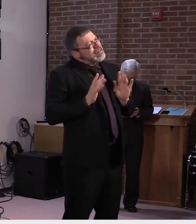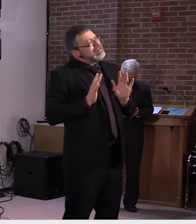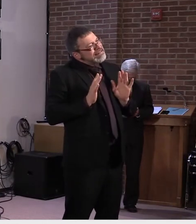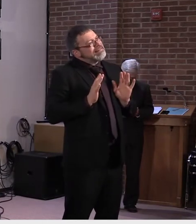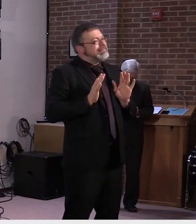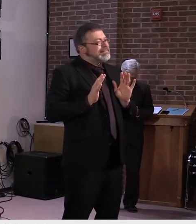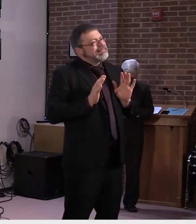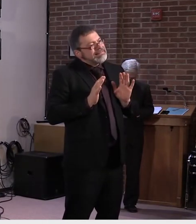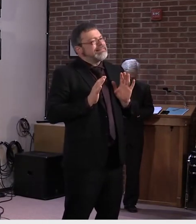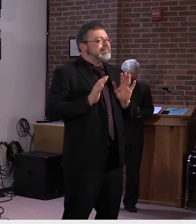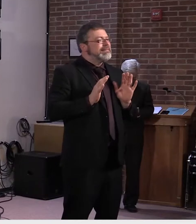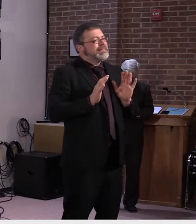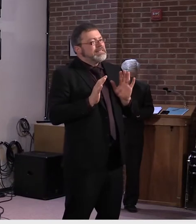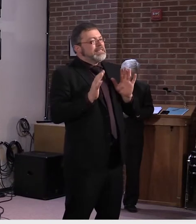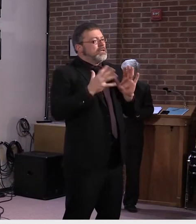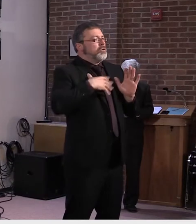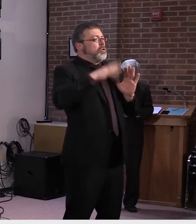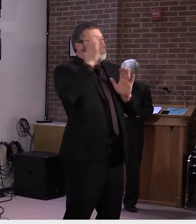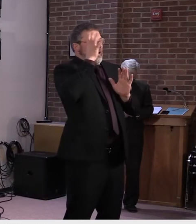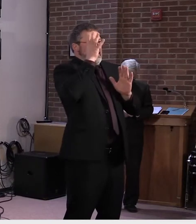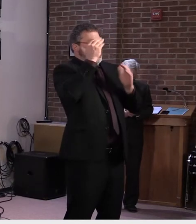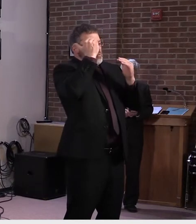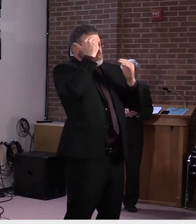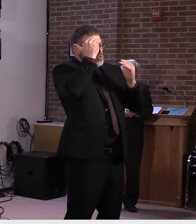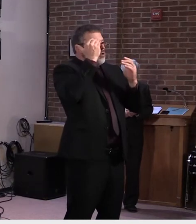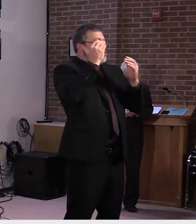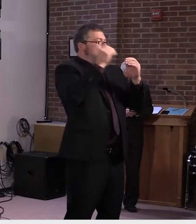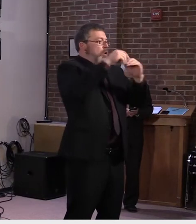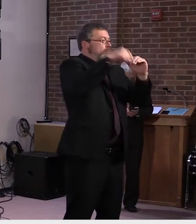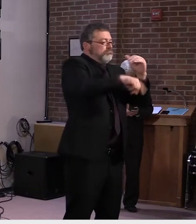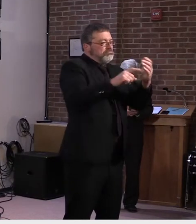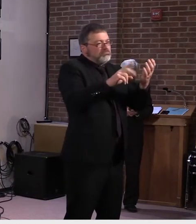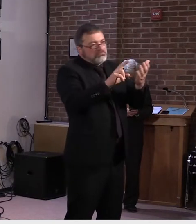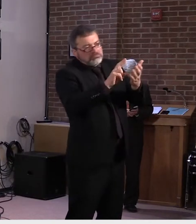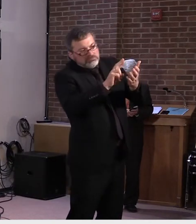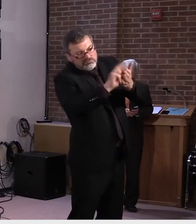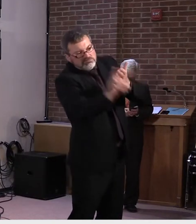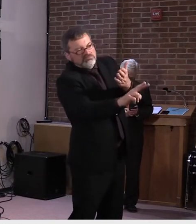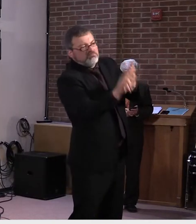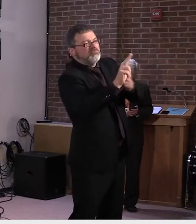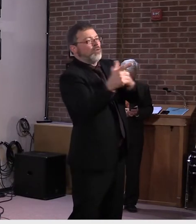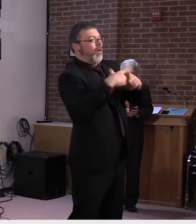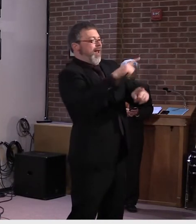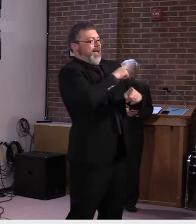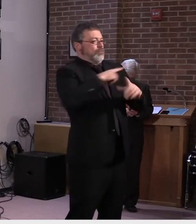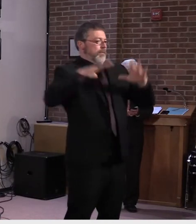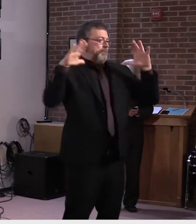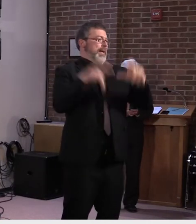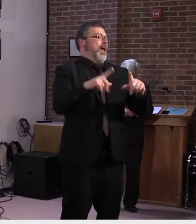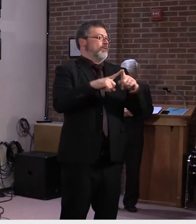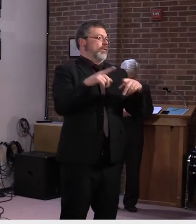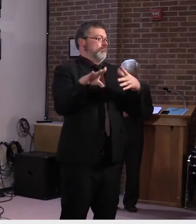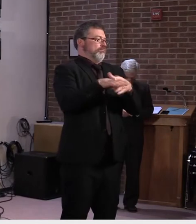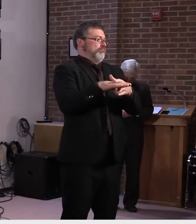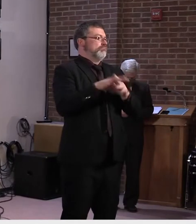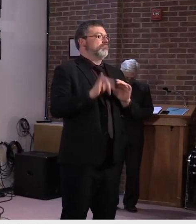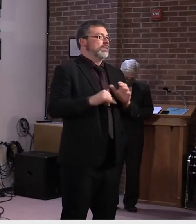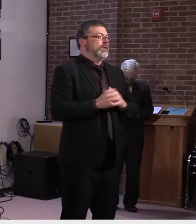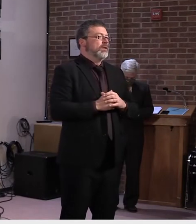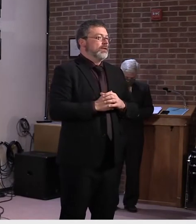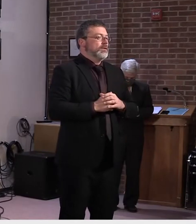uh, we'll know more, I think, once the, uh, Congress gets back, uh, into session and they work out a deal with the administration